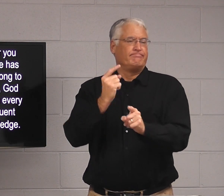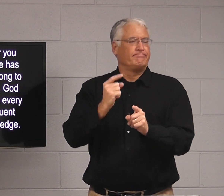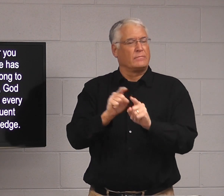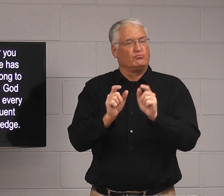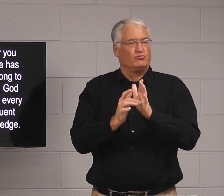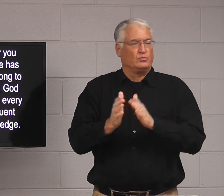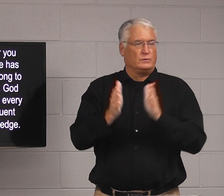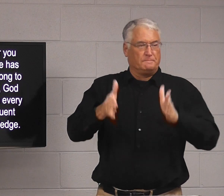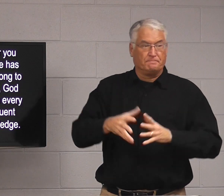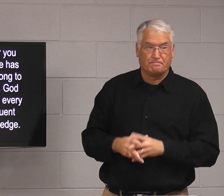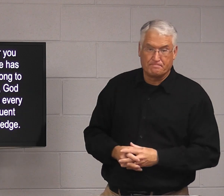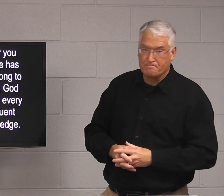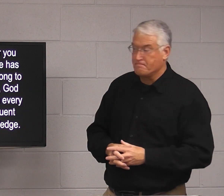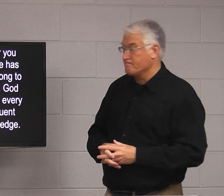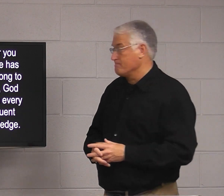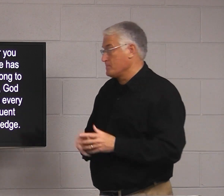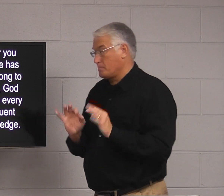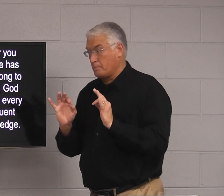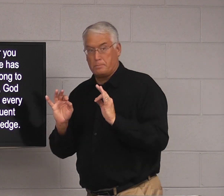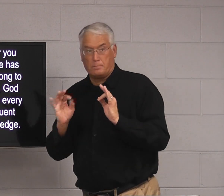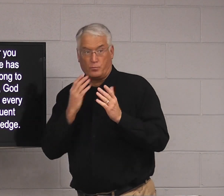polite language, like as a Christian.